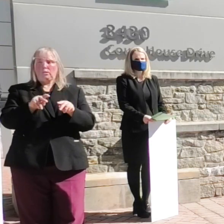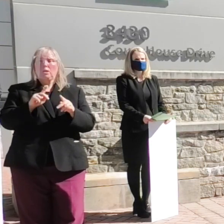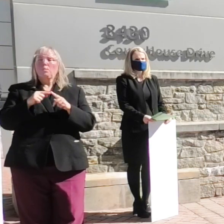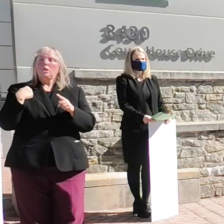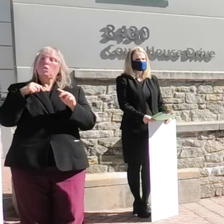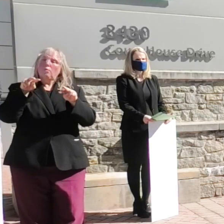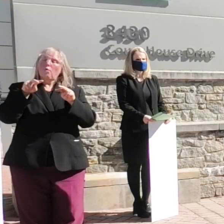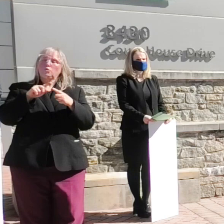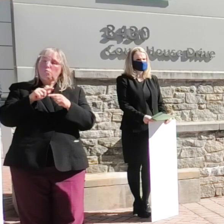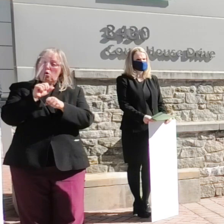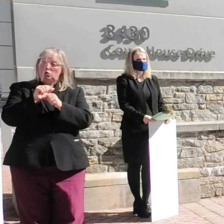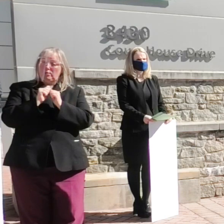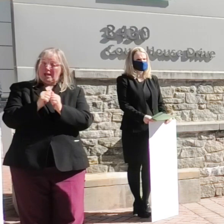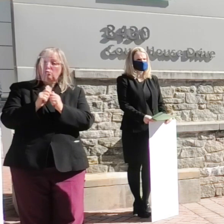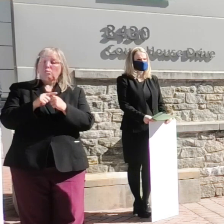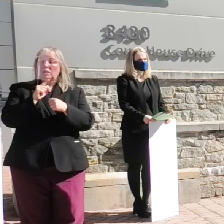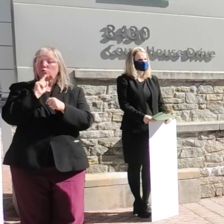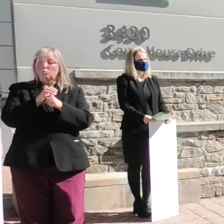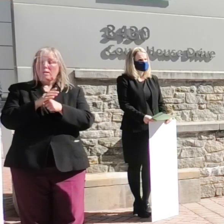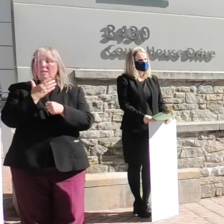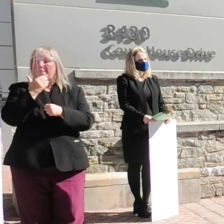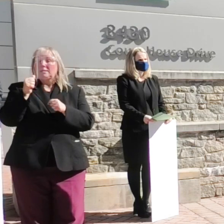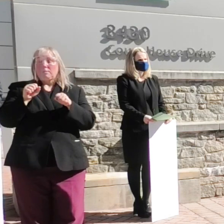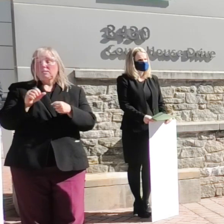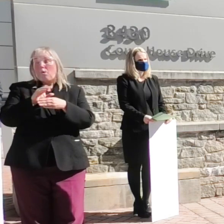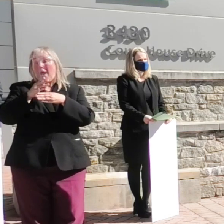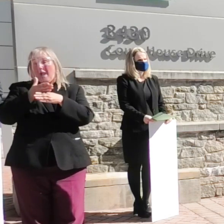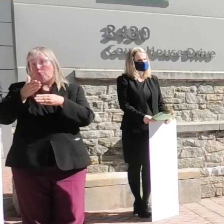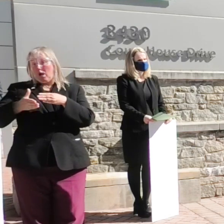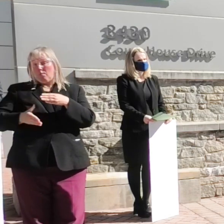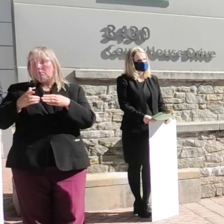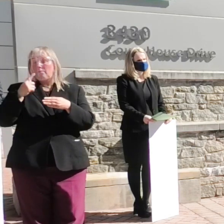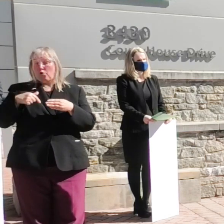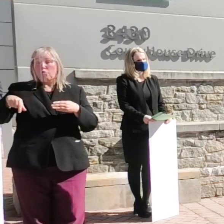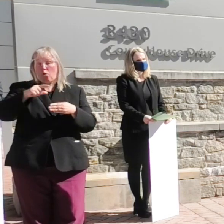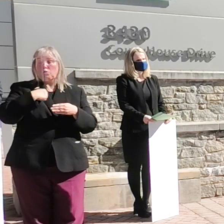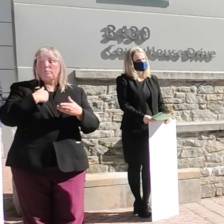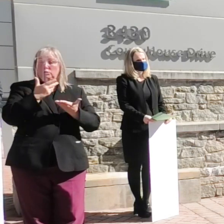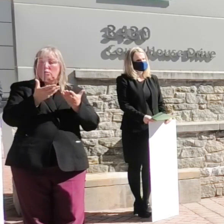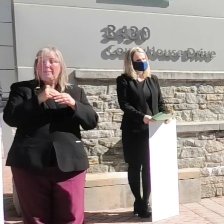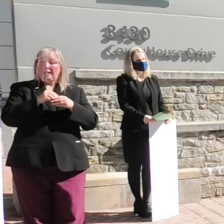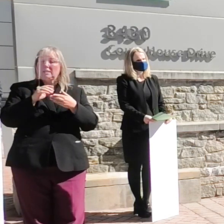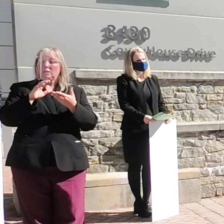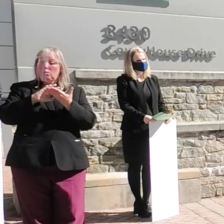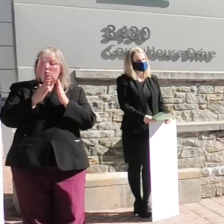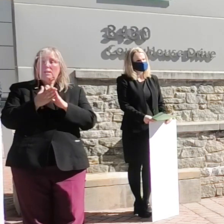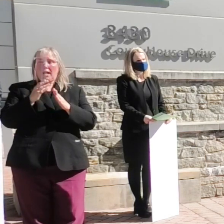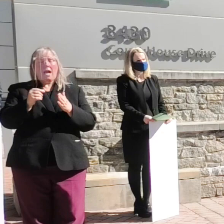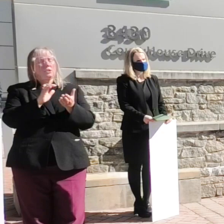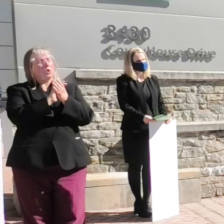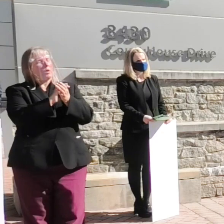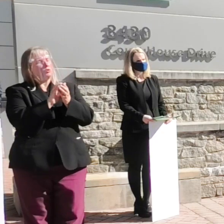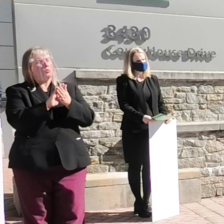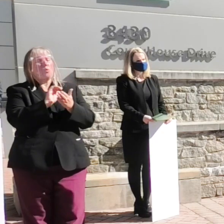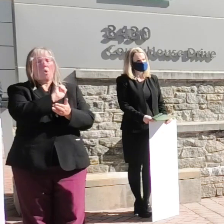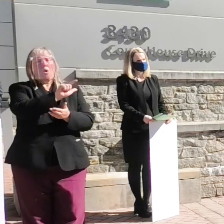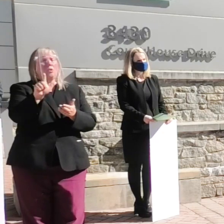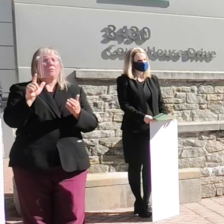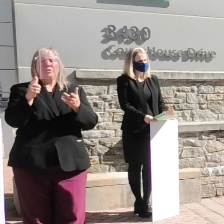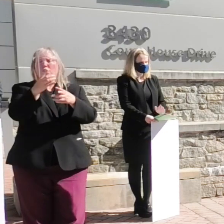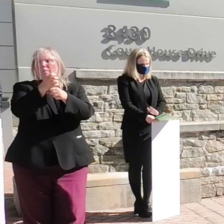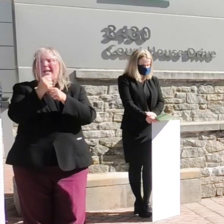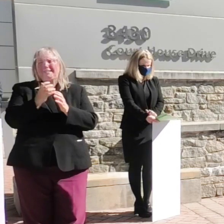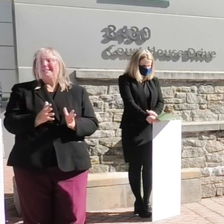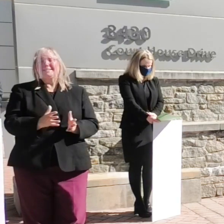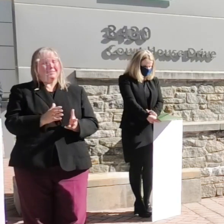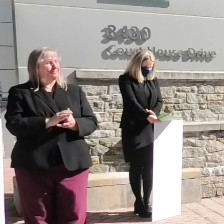working together to ensure the best possible outcomes for those we serve in our community and congratulations to all of the grantees.